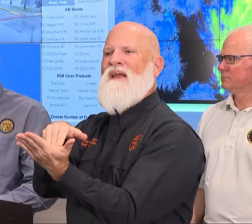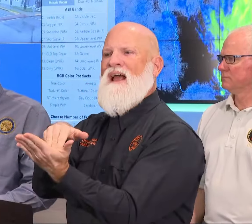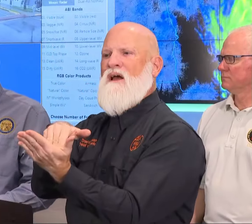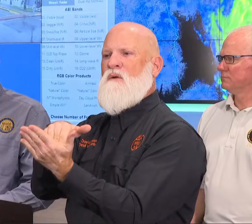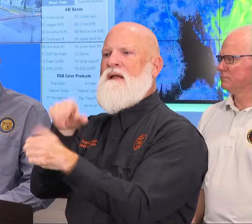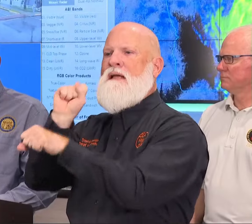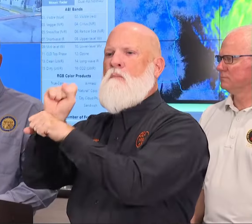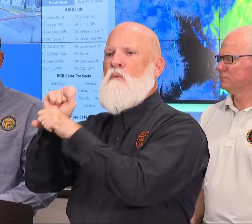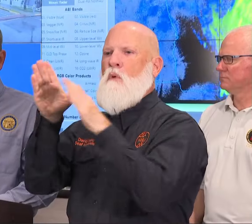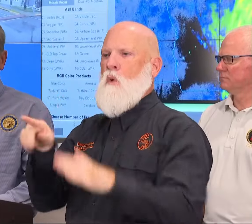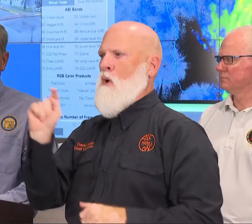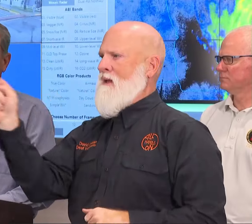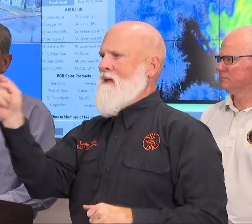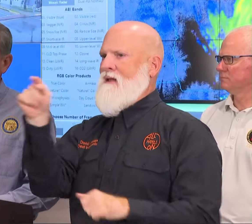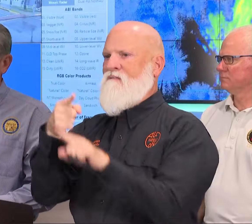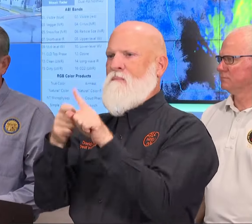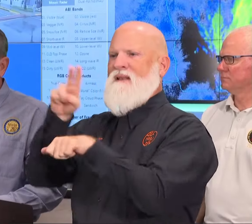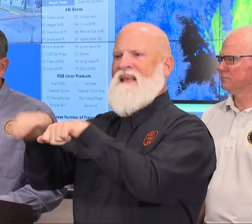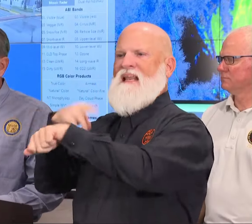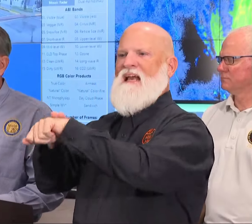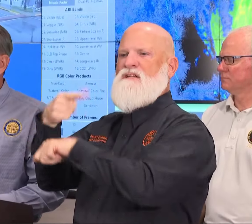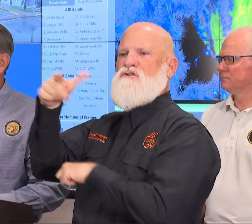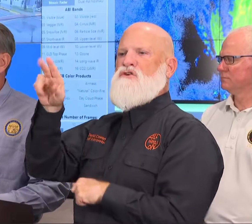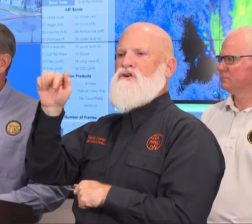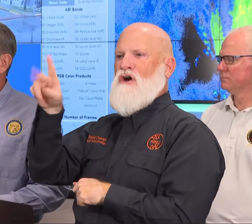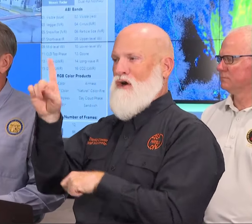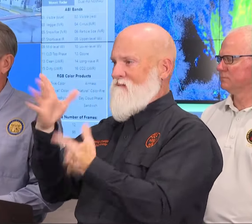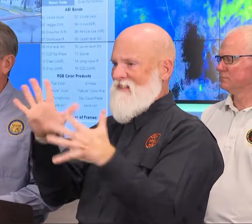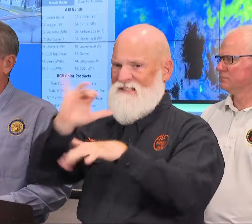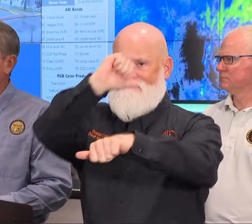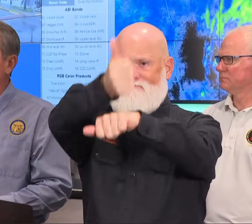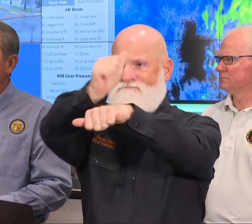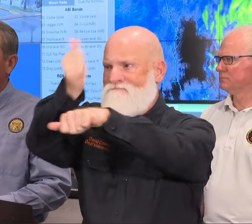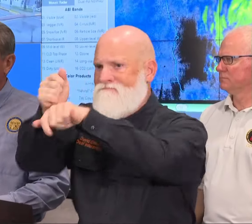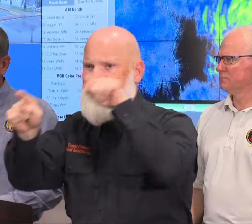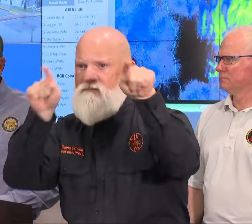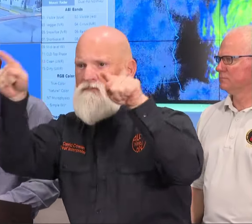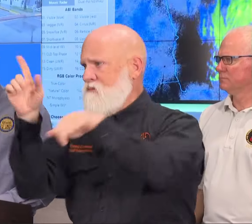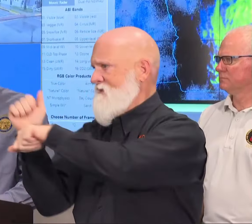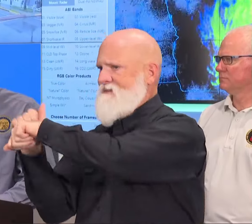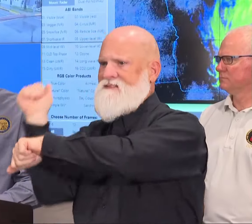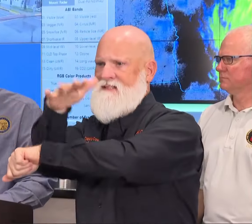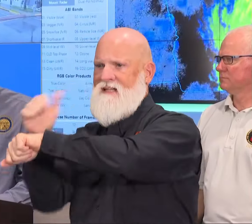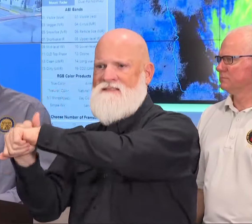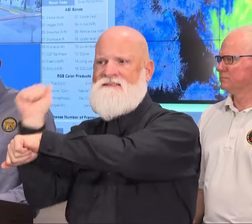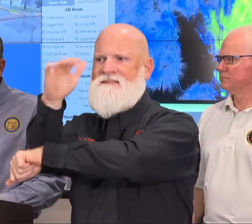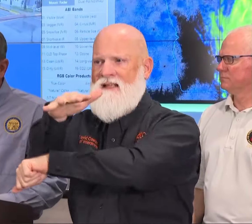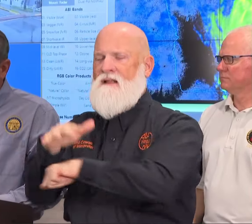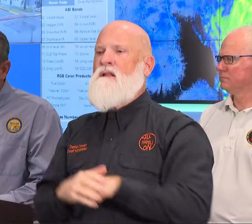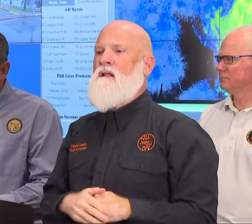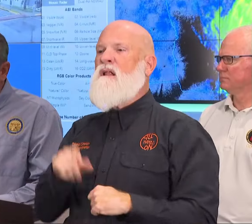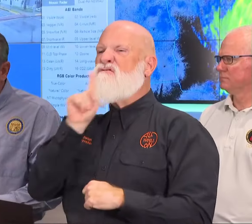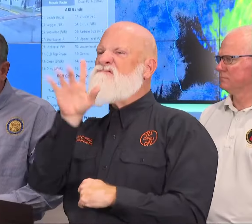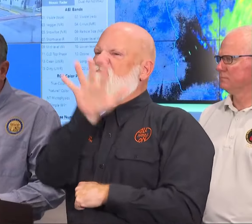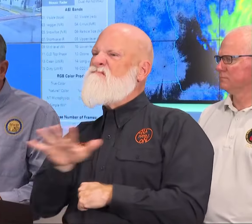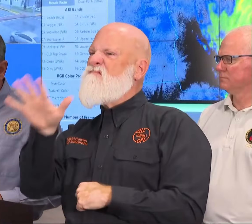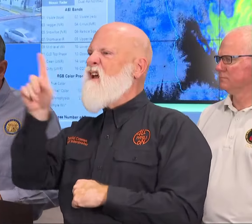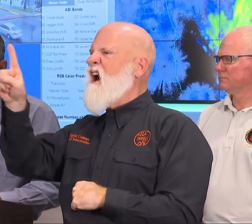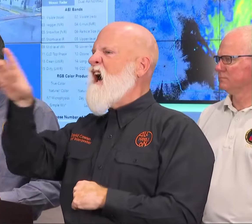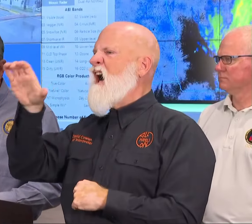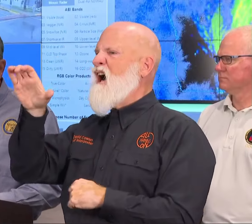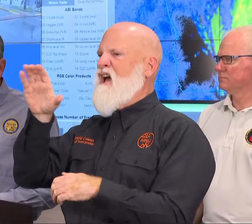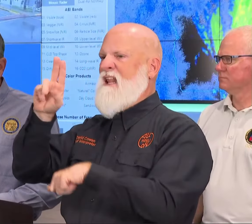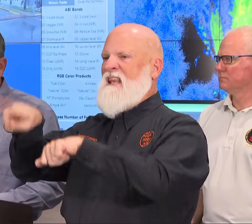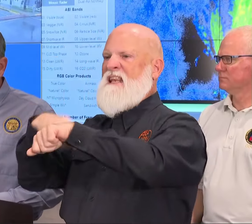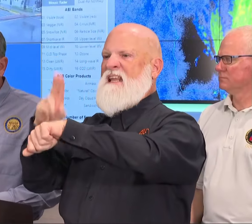a couple of hundred Guardsmen to south and southeast Georgia so that we can move in quickly if needed. Last night we